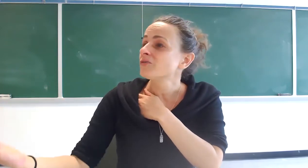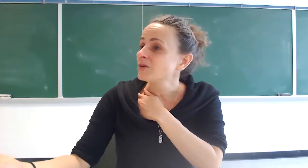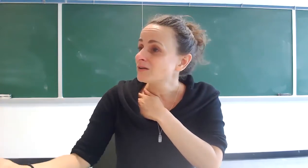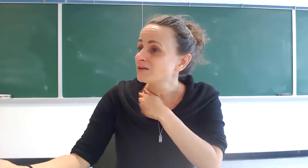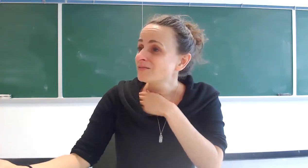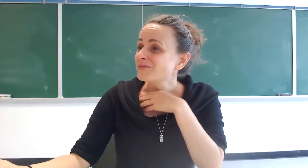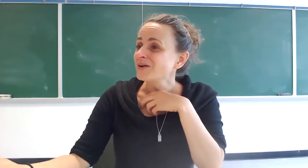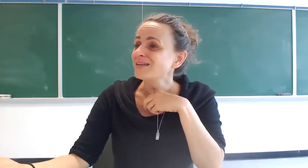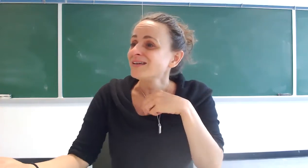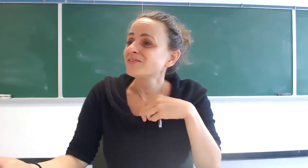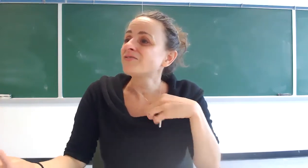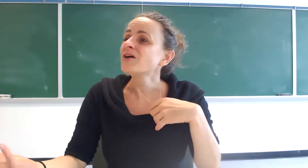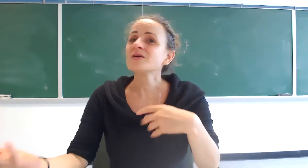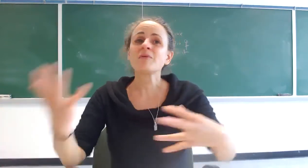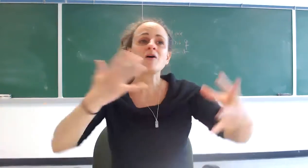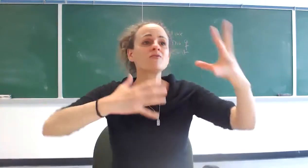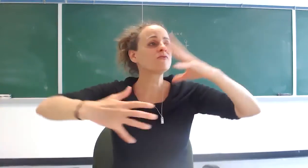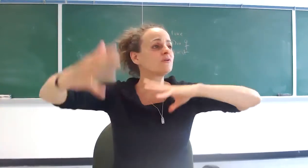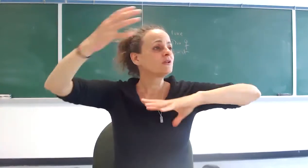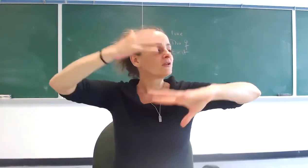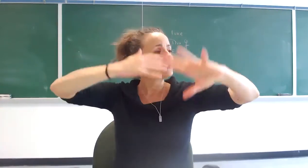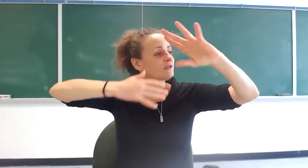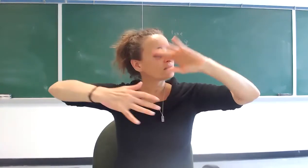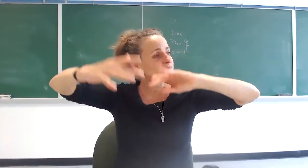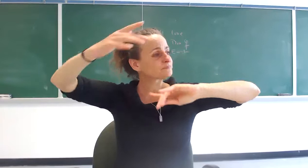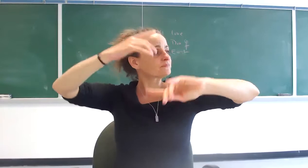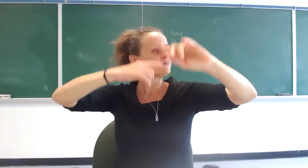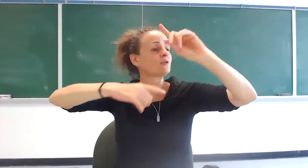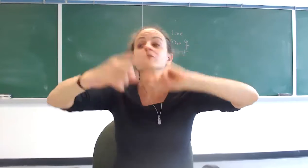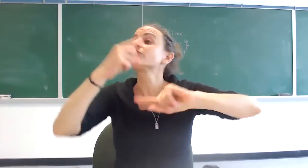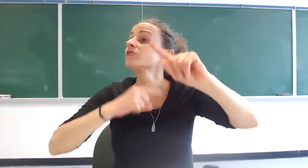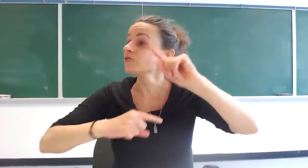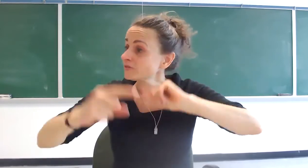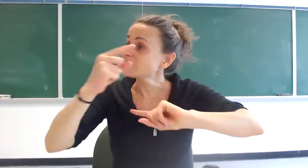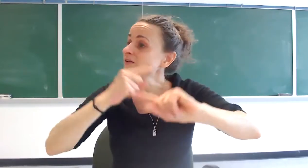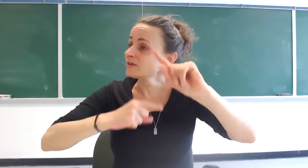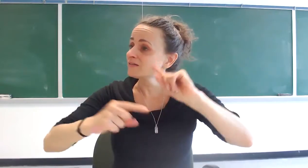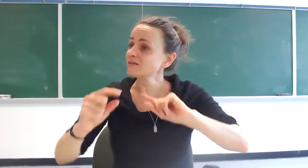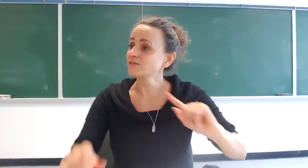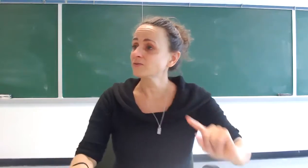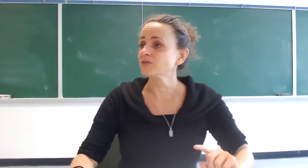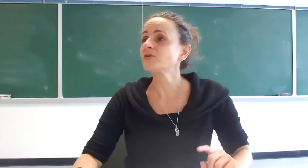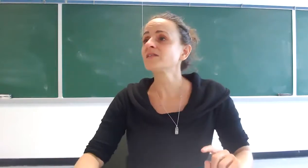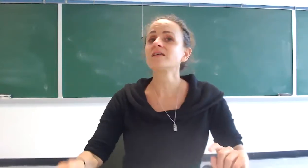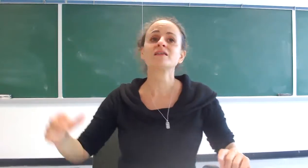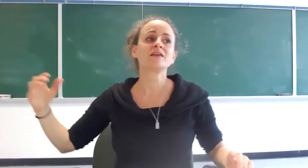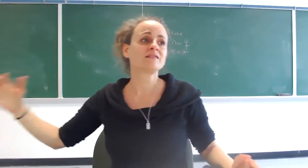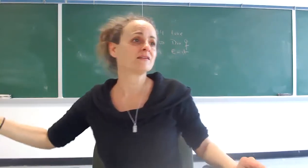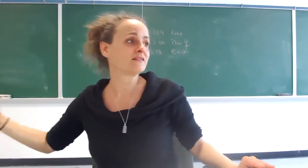weak right it's very powerful um reversal that living us is doing of course he's not saying that it is